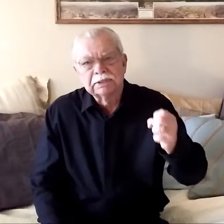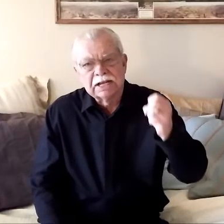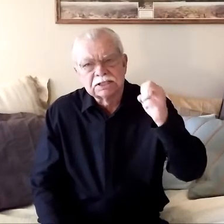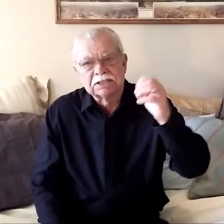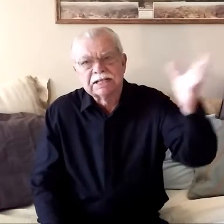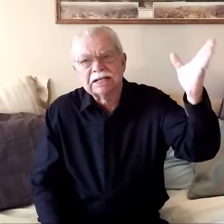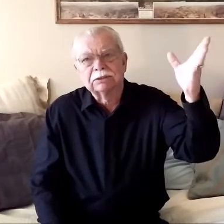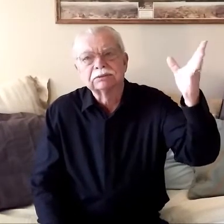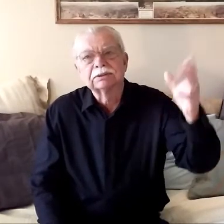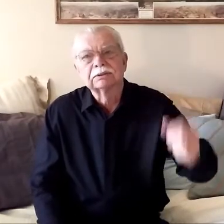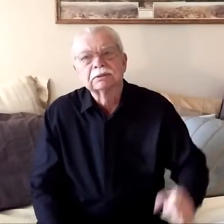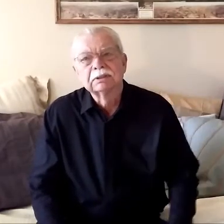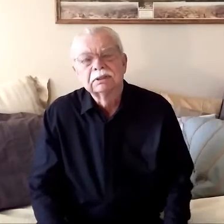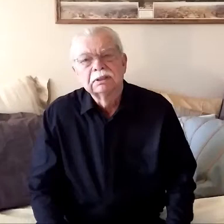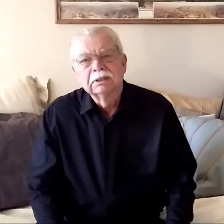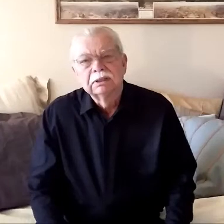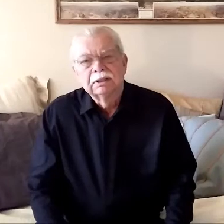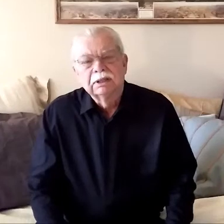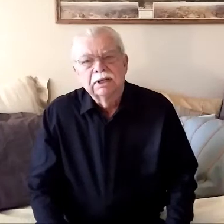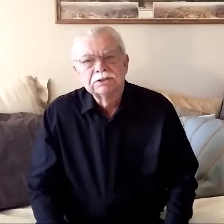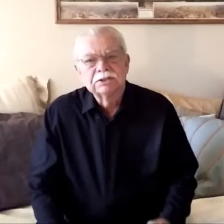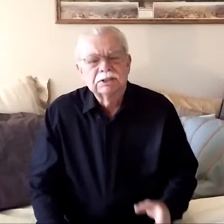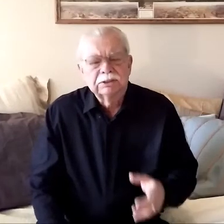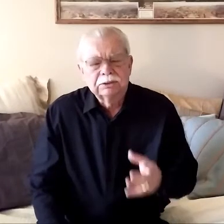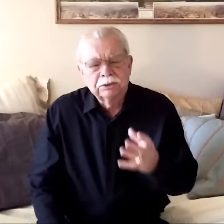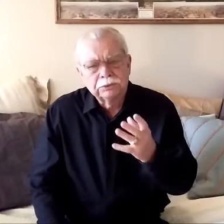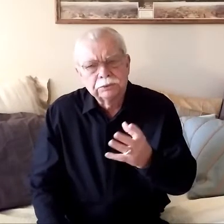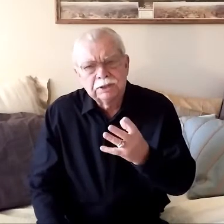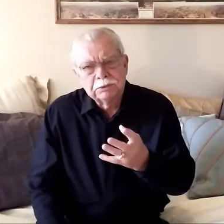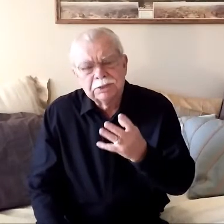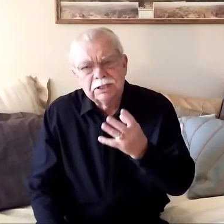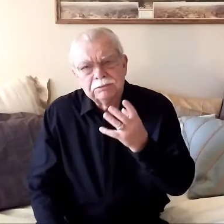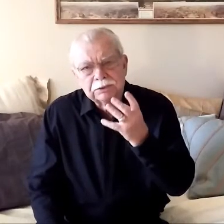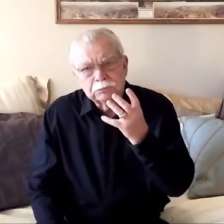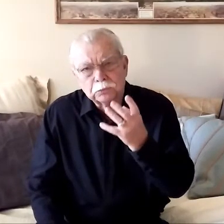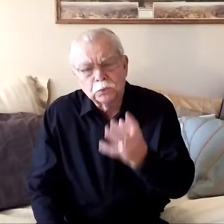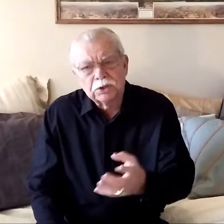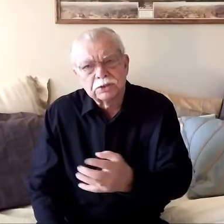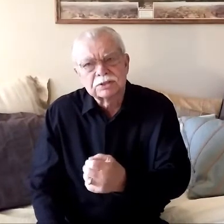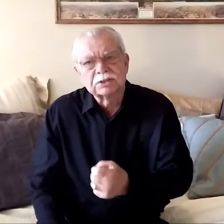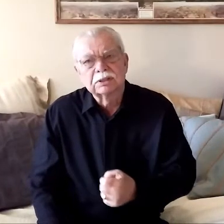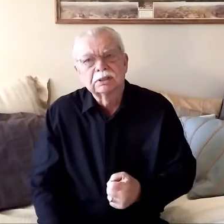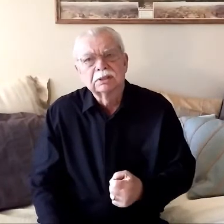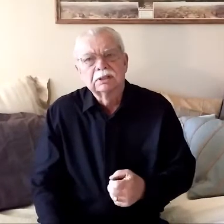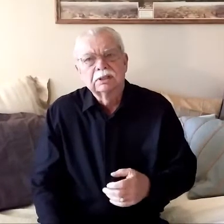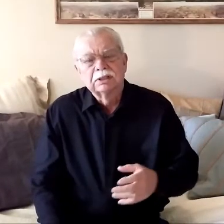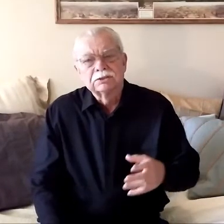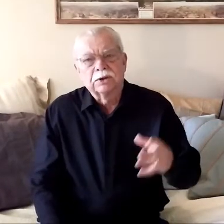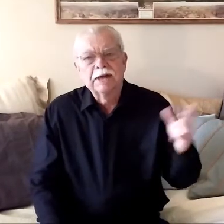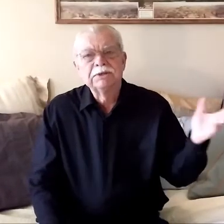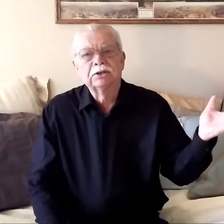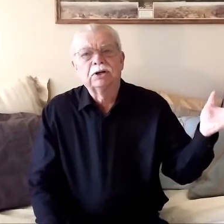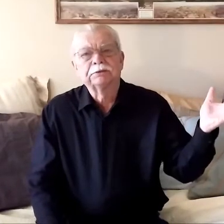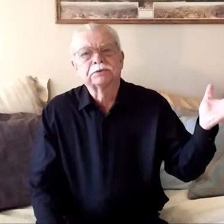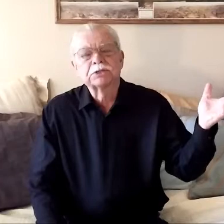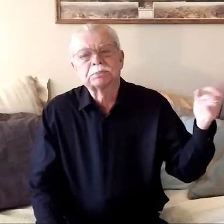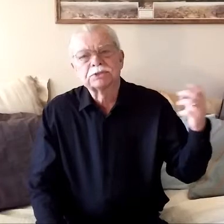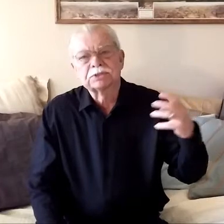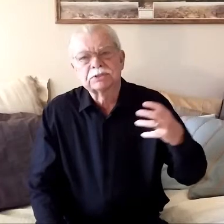and get out and she said no that would be even worse so amnon called for his personal